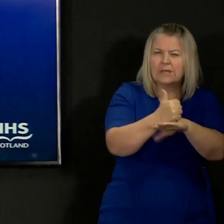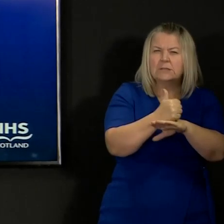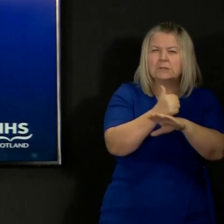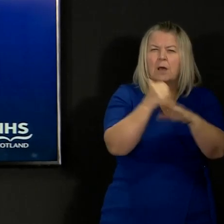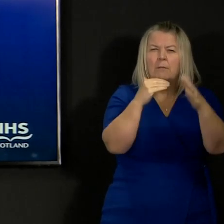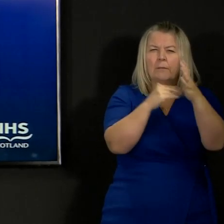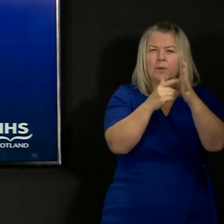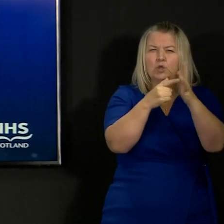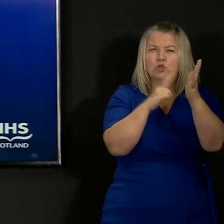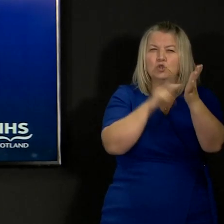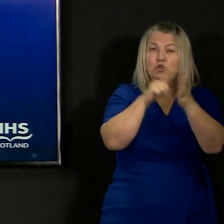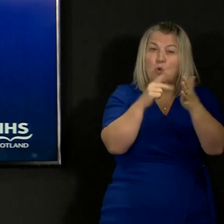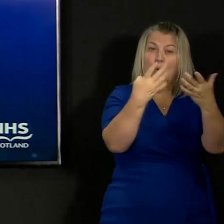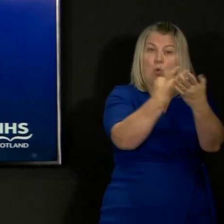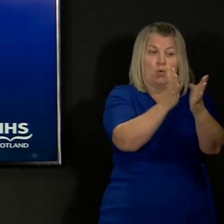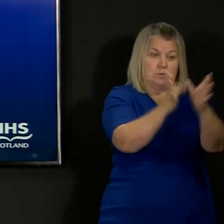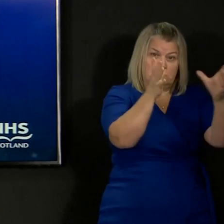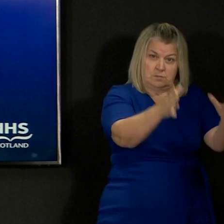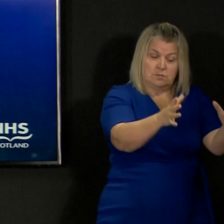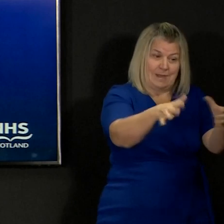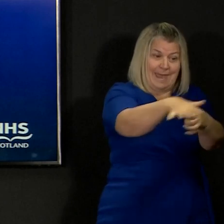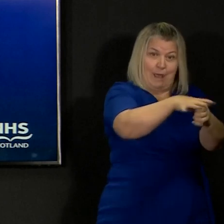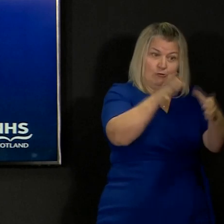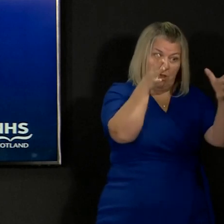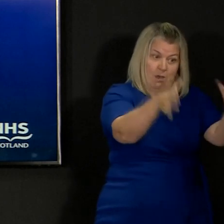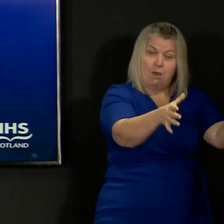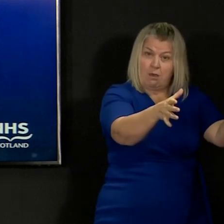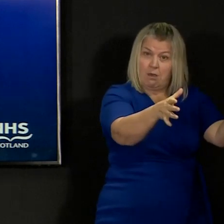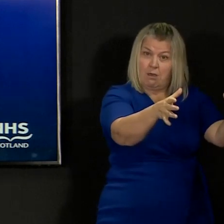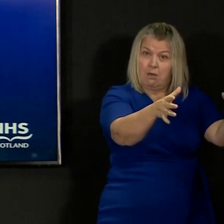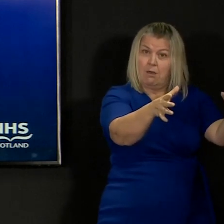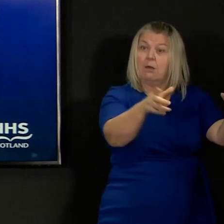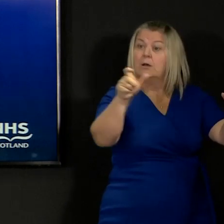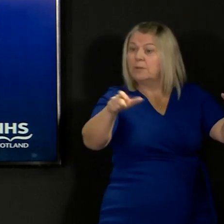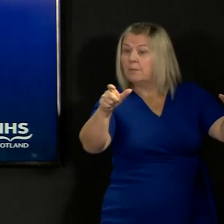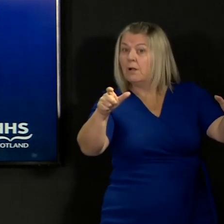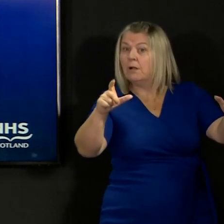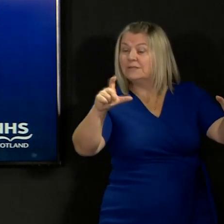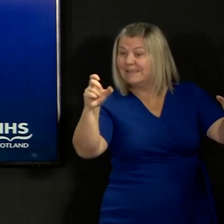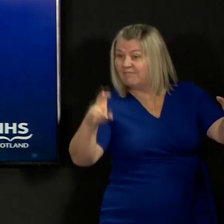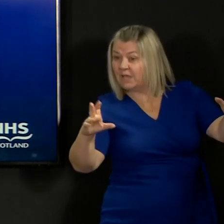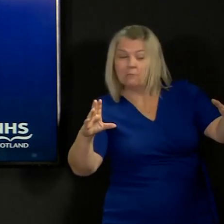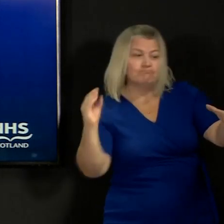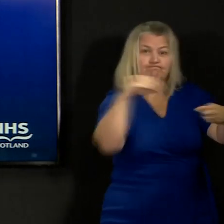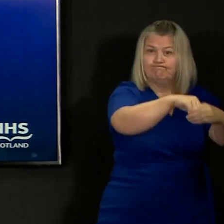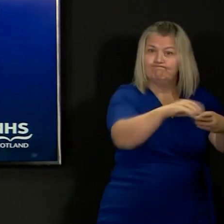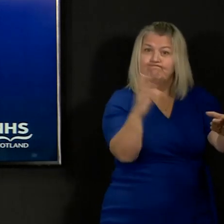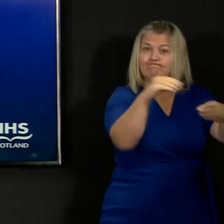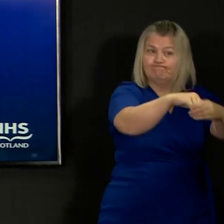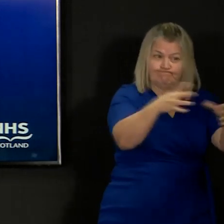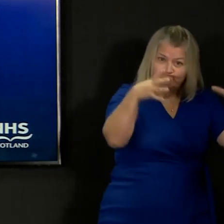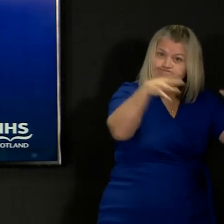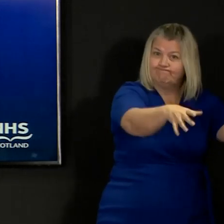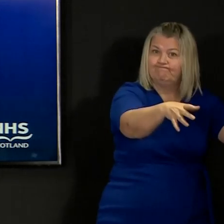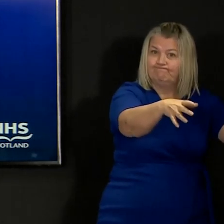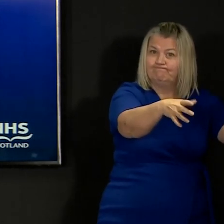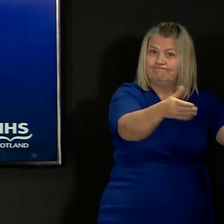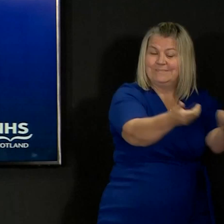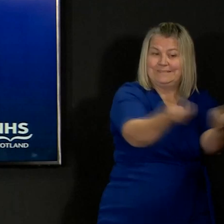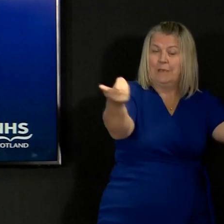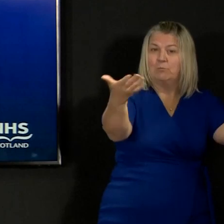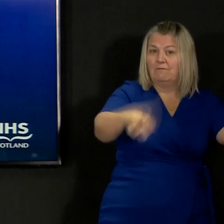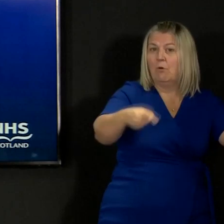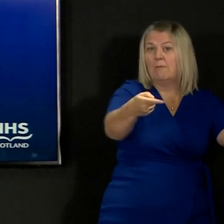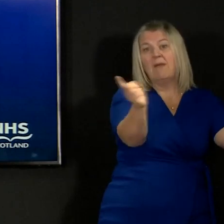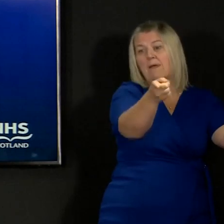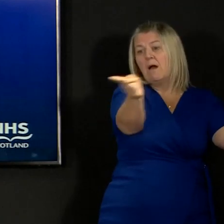transfer of the virus between patients who are known or suspected to have the virus and patients who